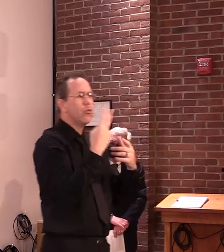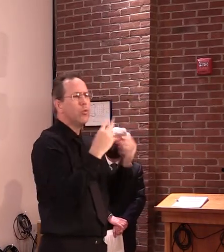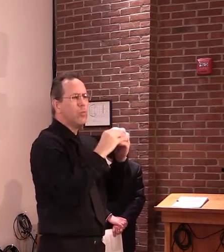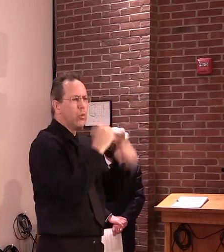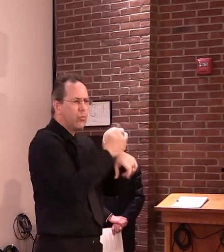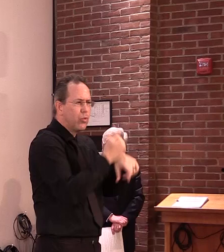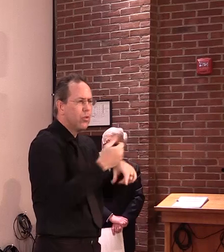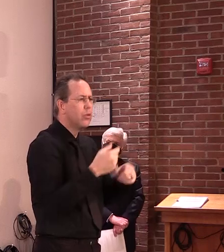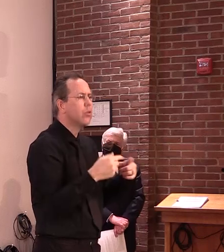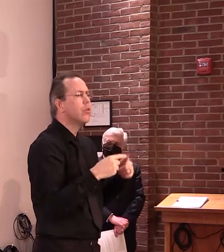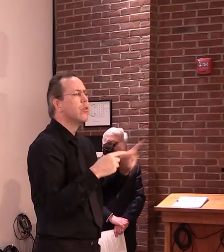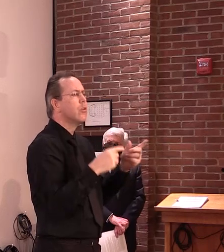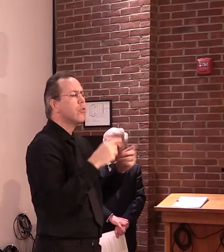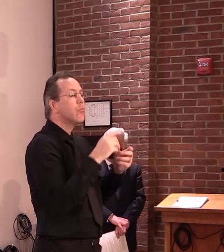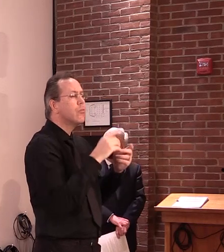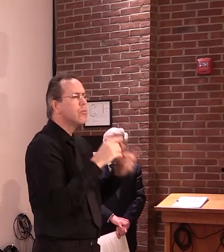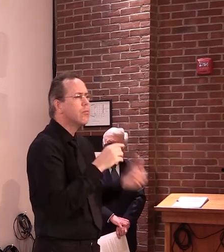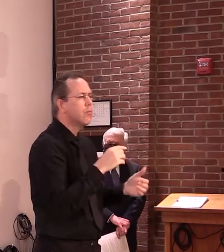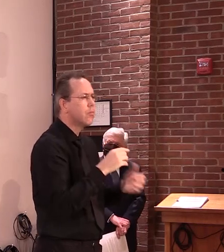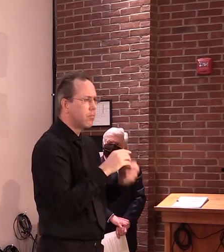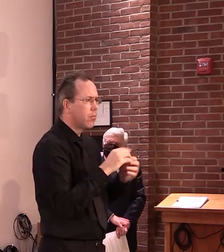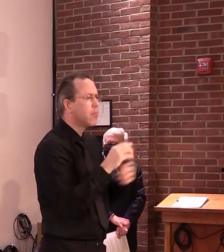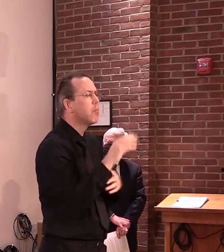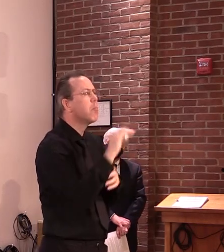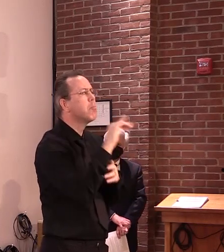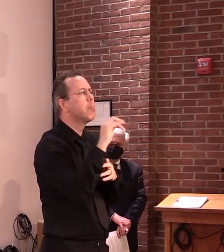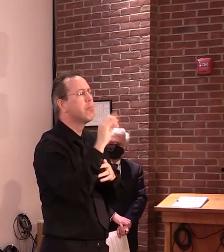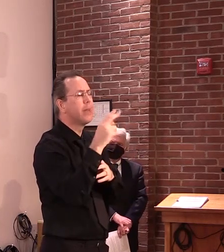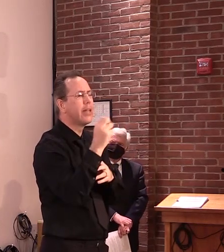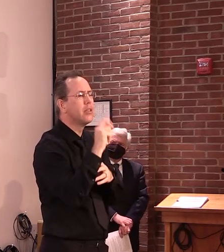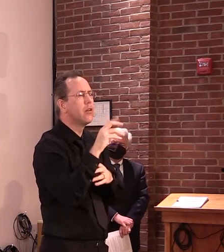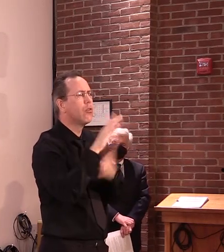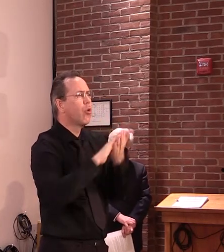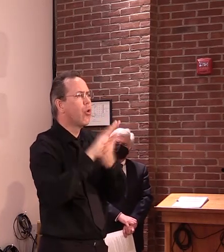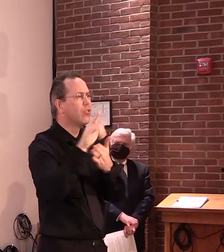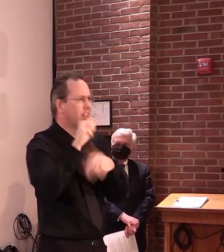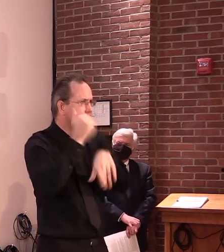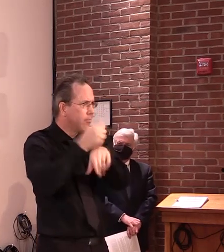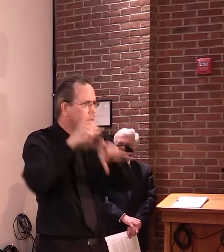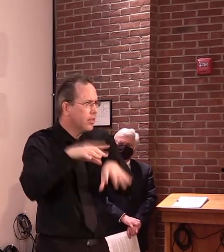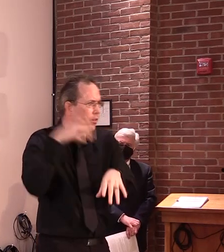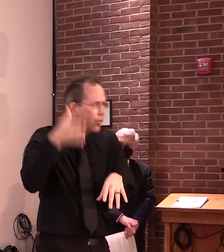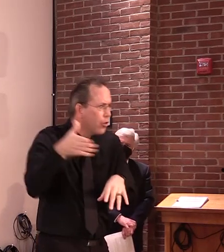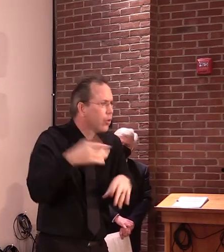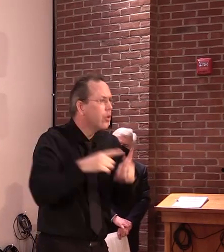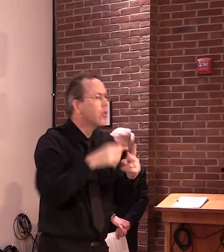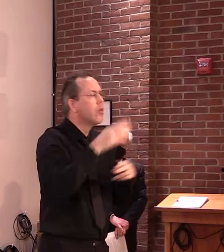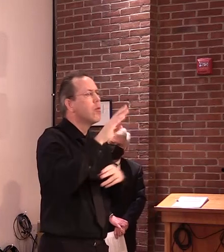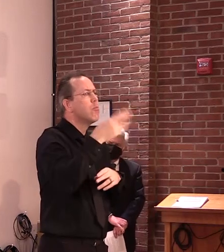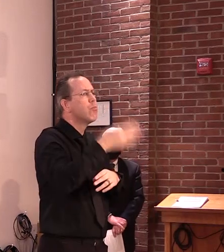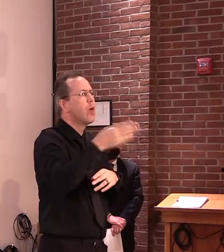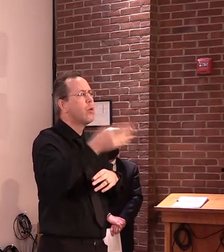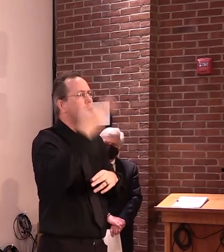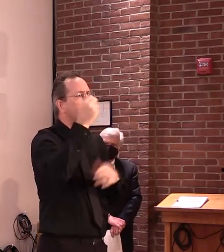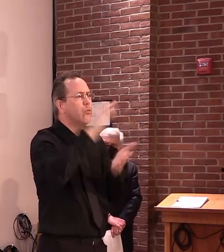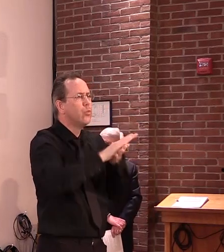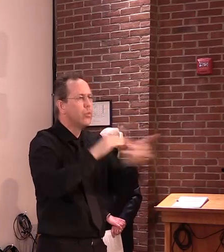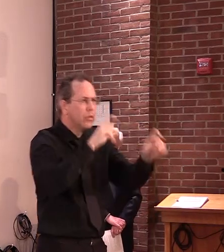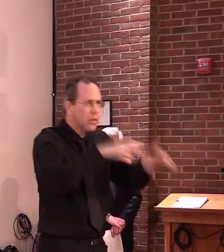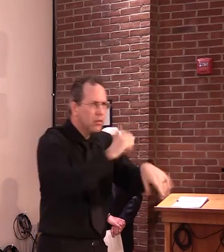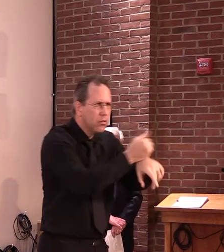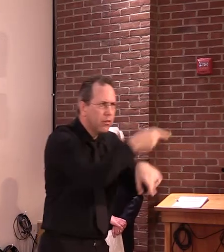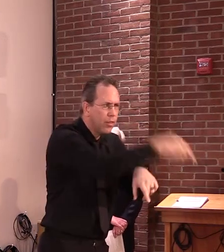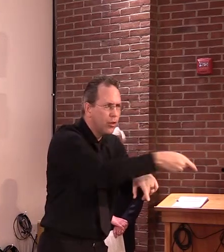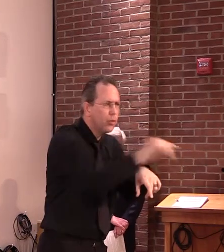Thursday at Brattleboro Union High School, and Saturday at the Upper Valley Aquatic Center in White River Junction.